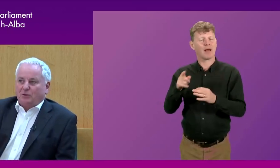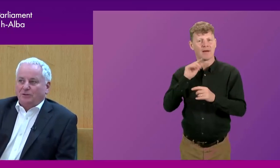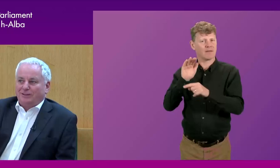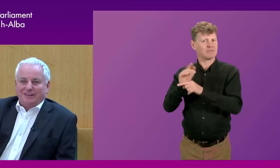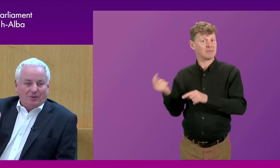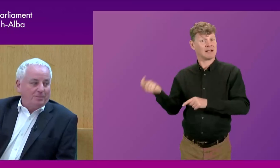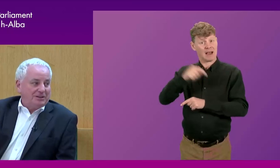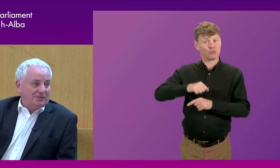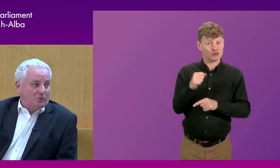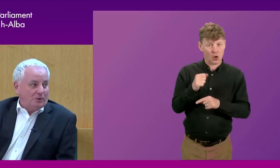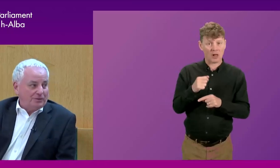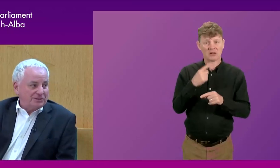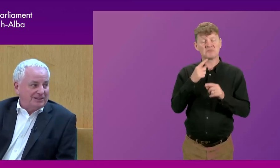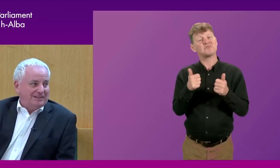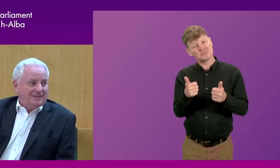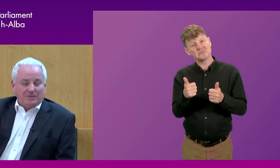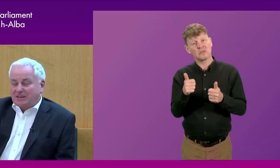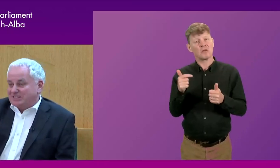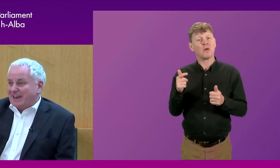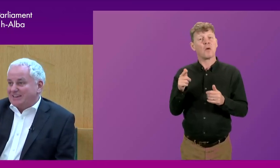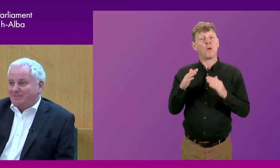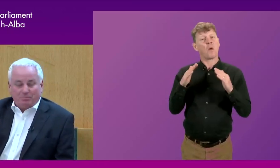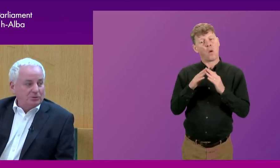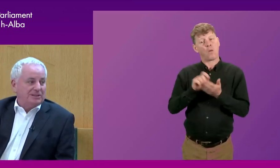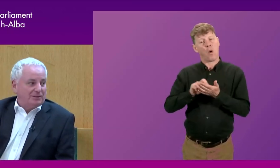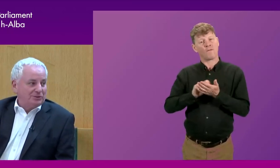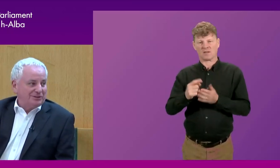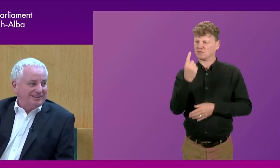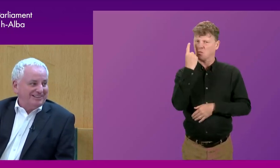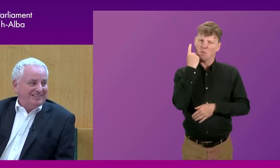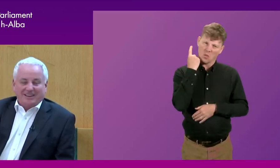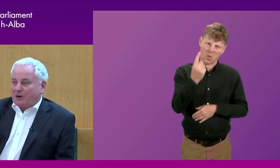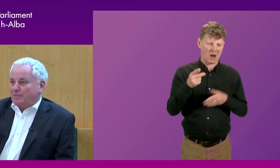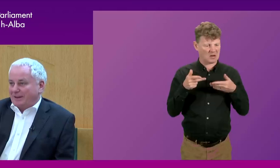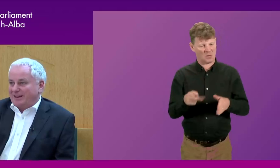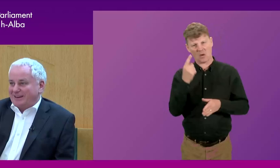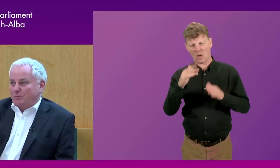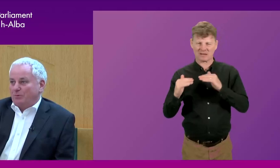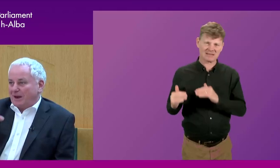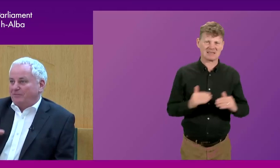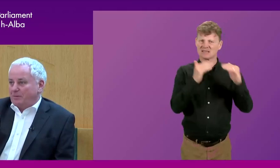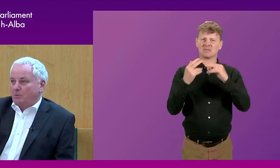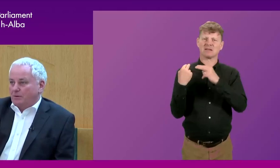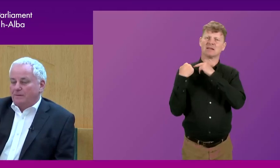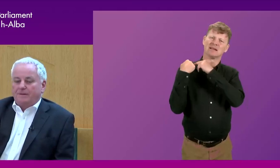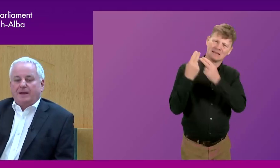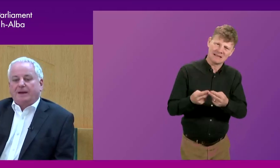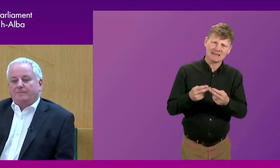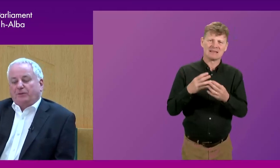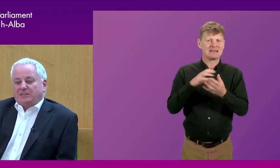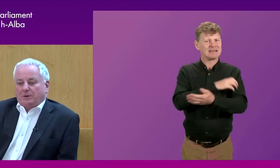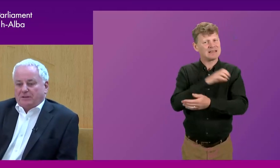fits all operation of the Home Office is dead post devolution. It cannot be like that anymore. We have to be more